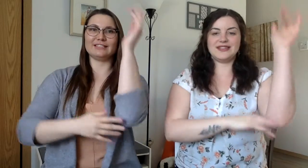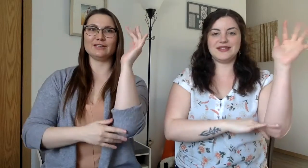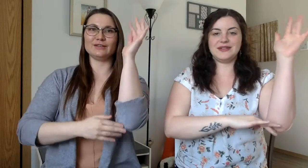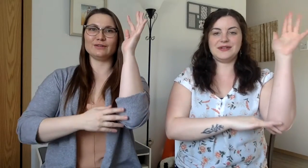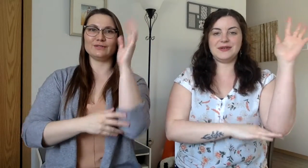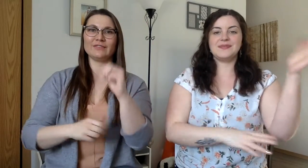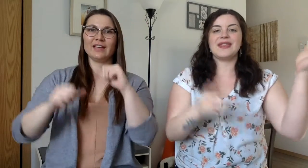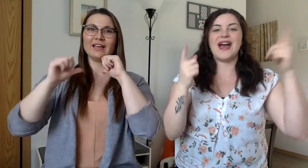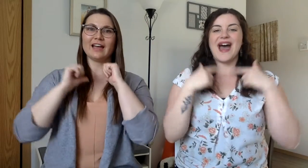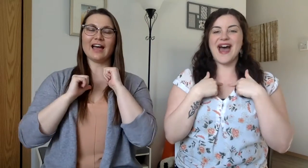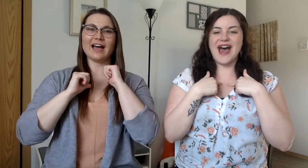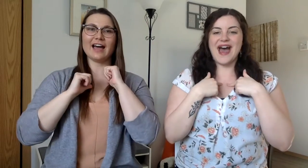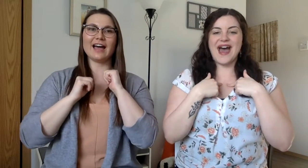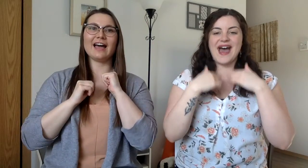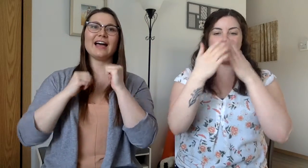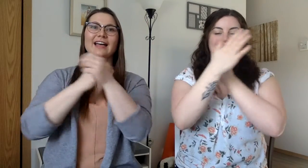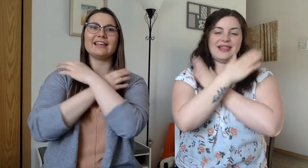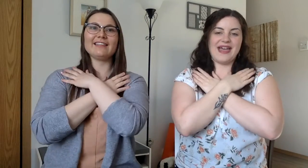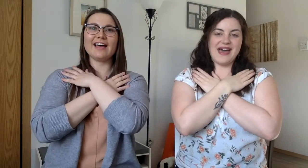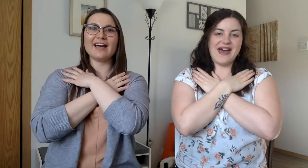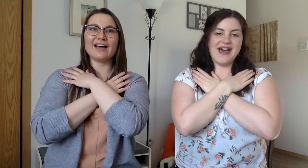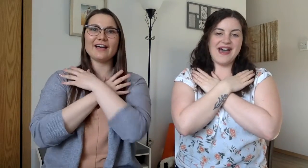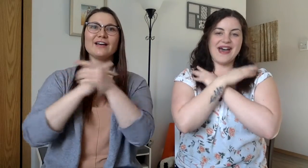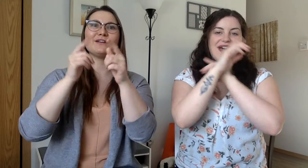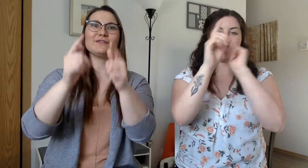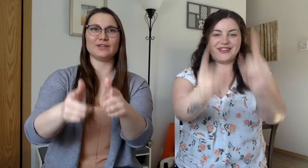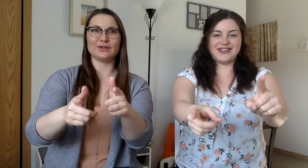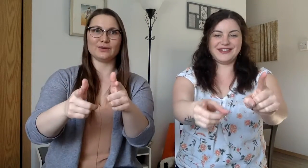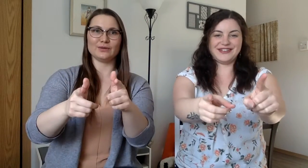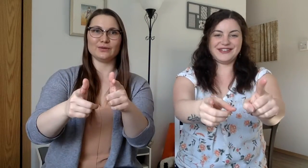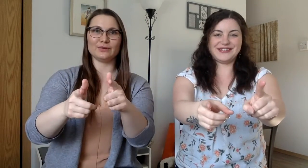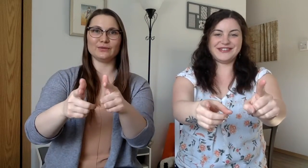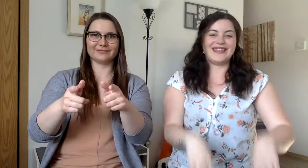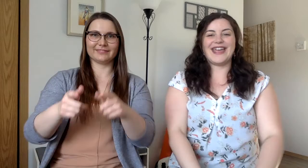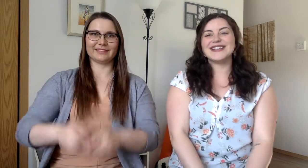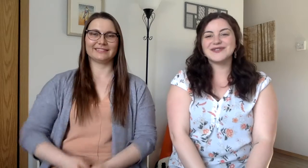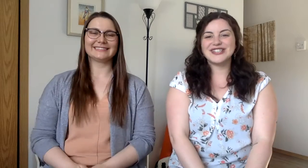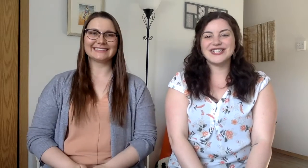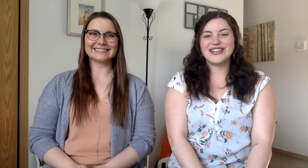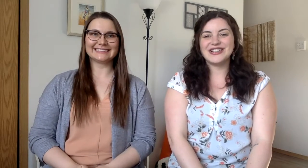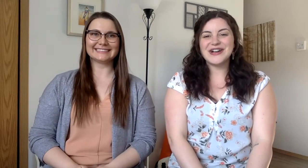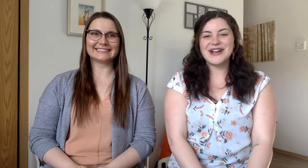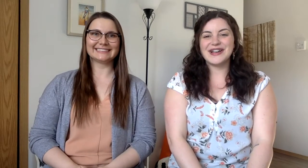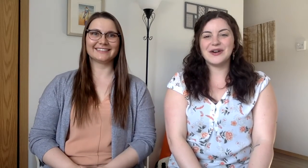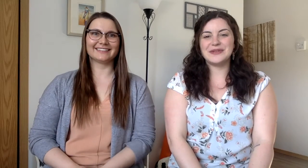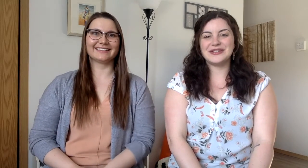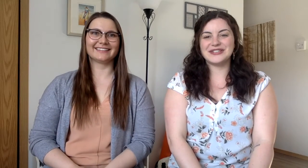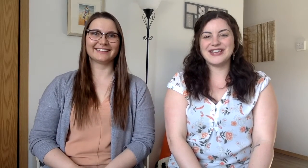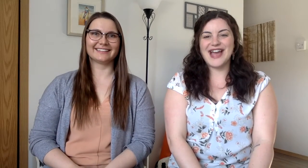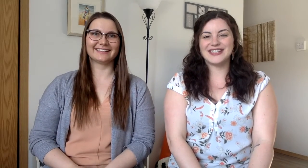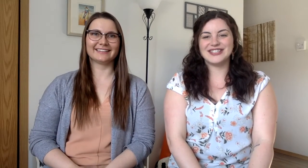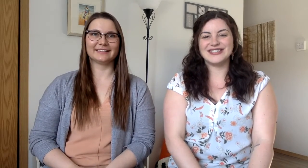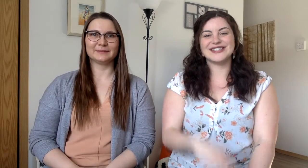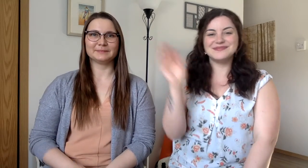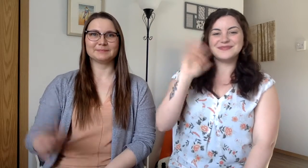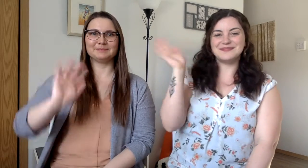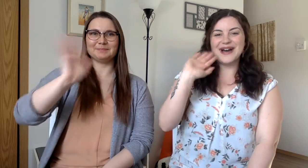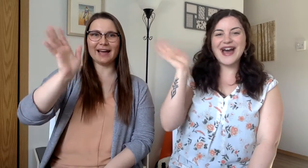-doo. I love you. Thanks for singing along. I hope you learned the actions. Bye!